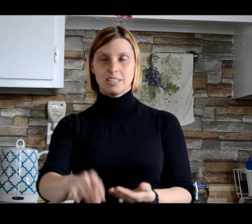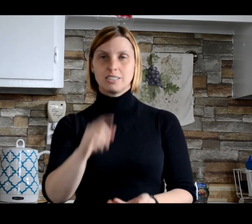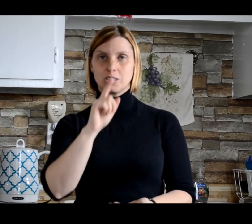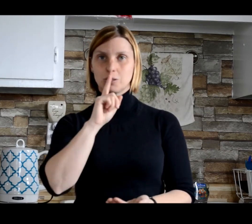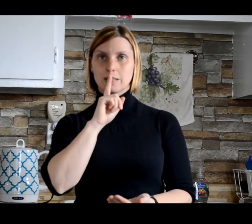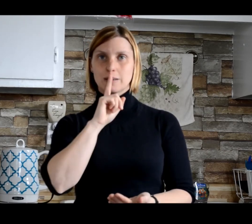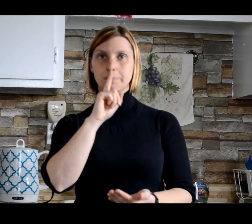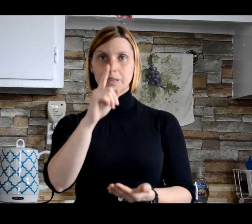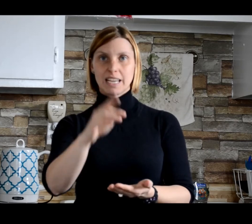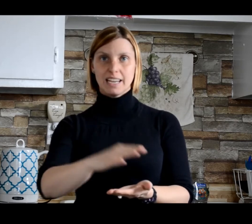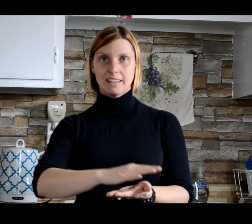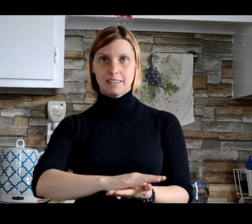So it's like plain.